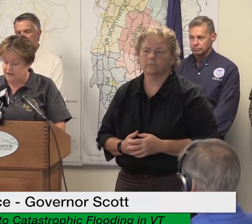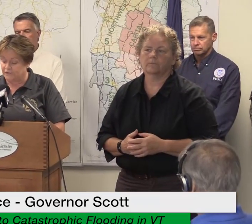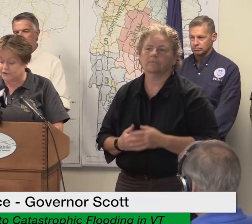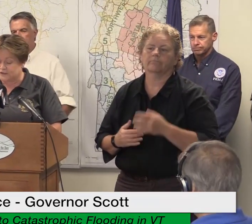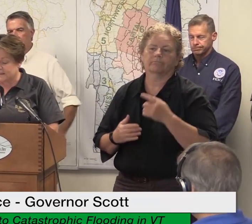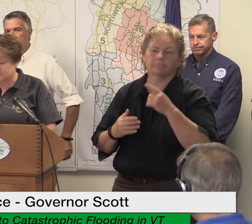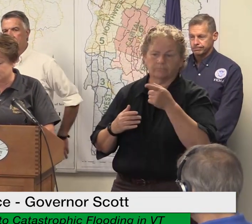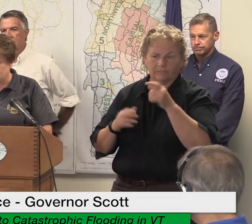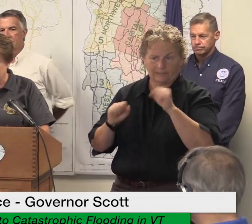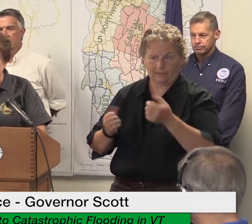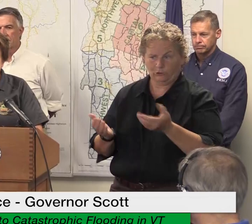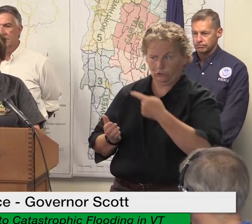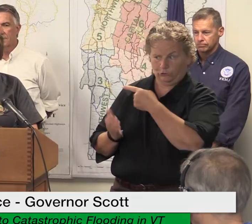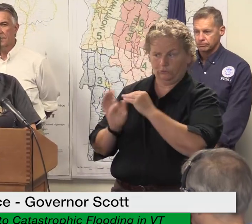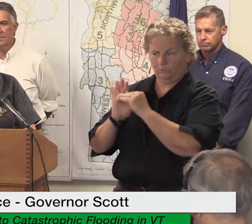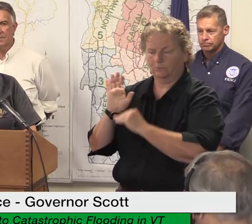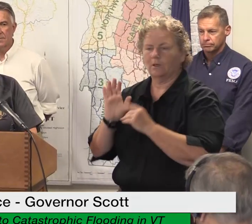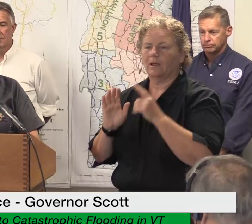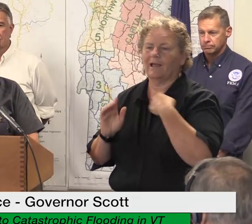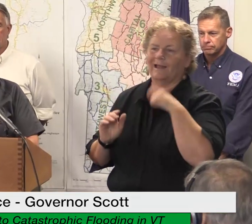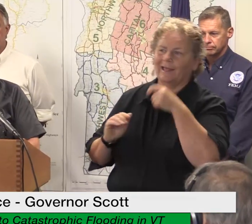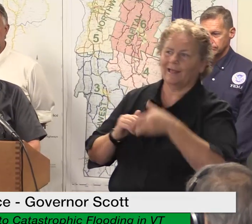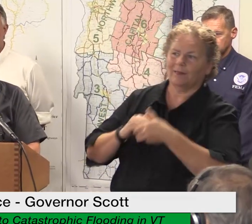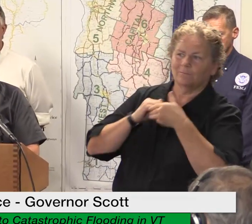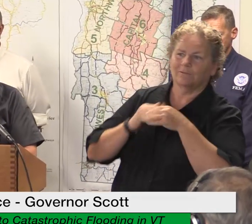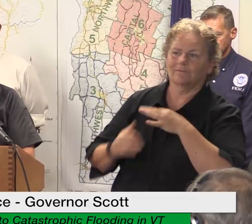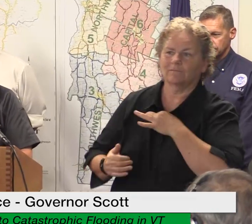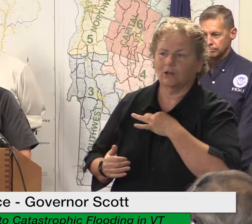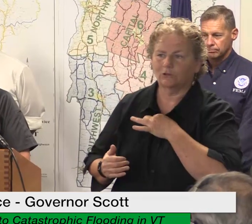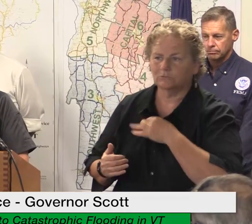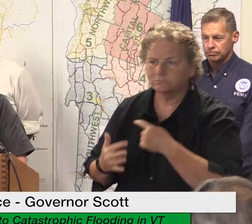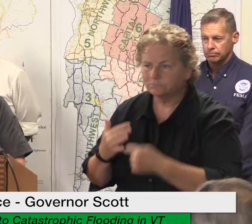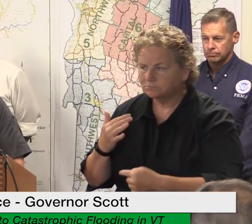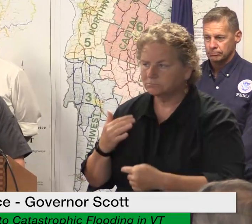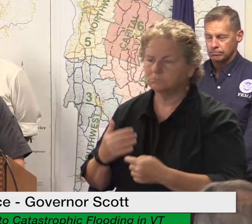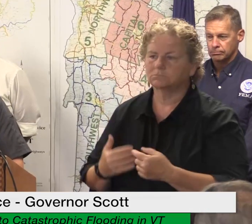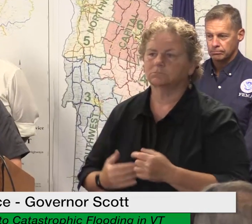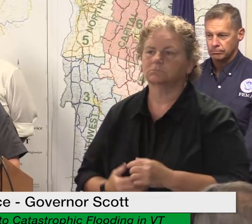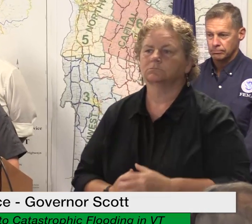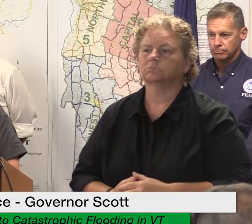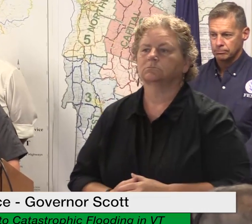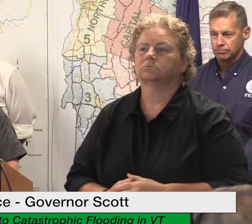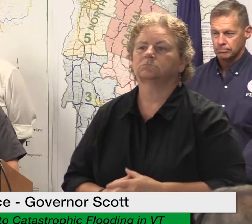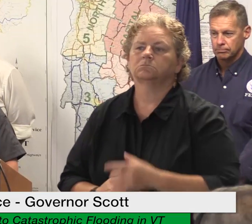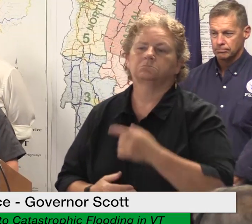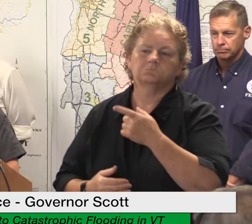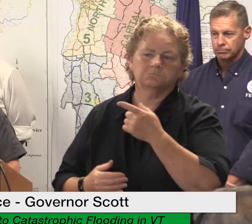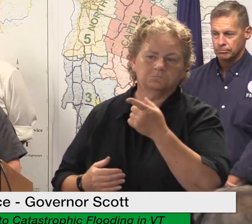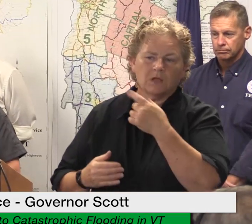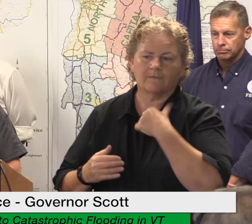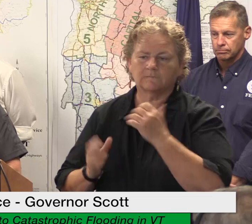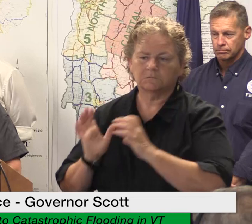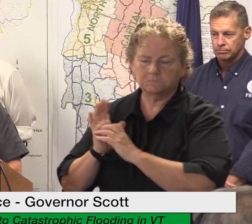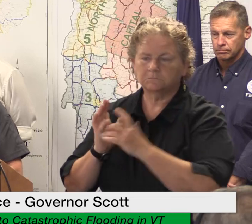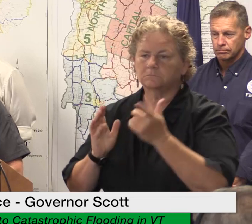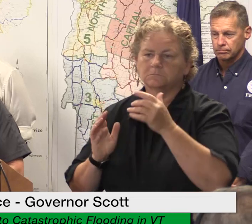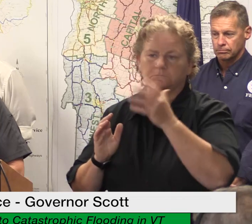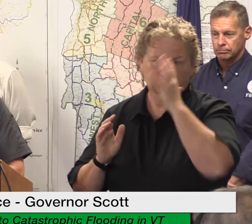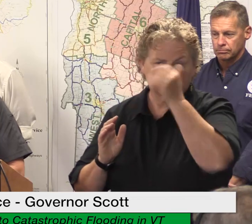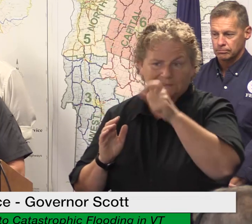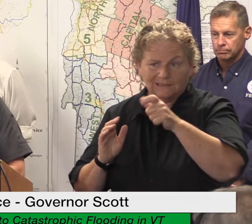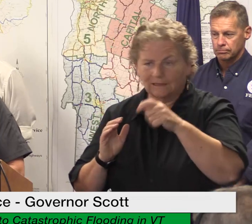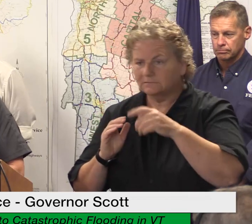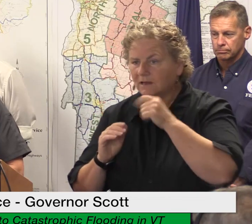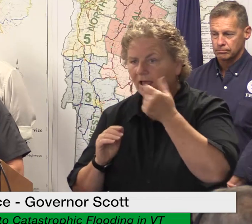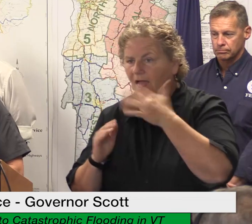if your needs do not appear on the drop down menu please use the box to explain what you need completing